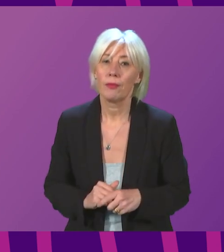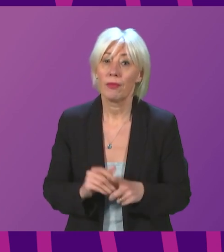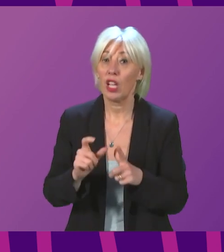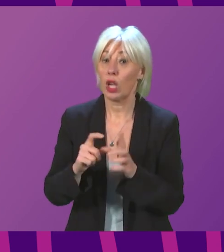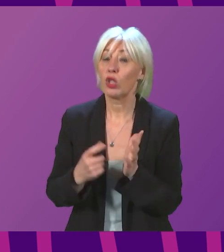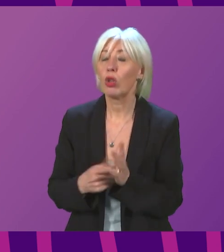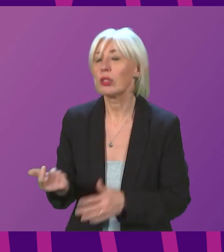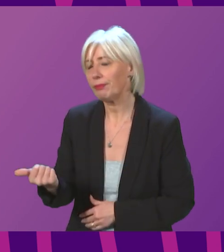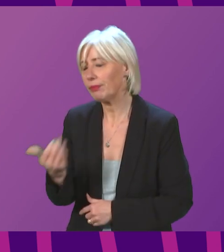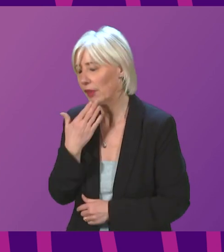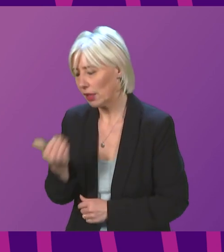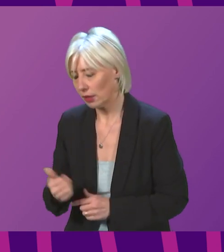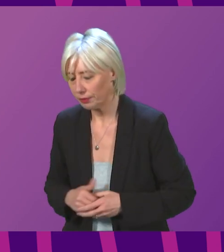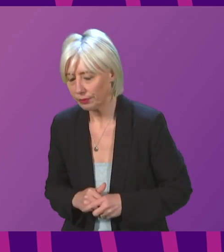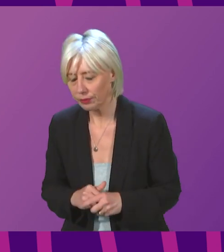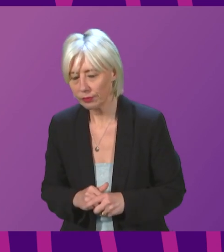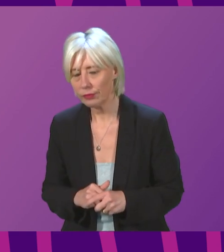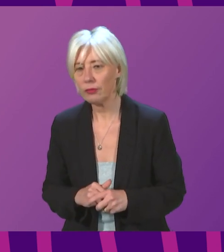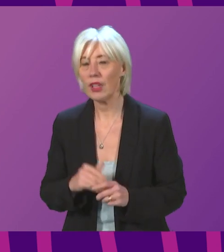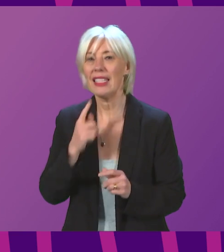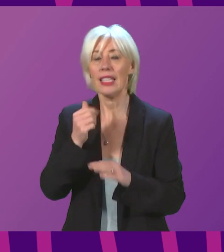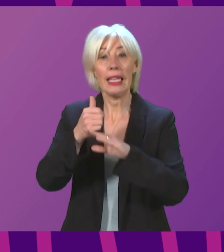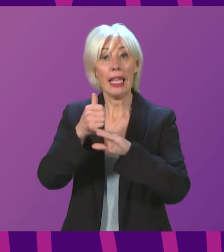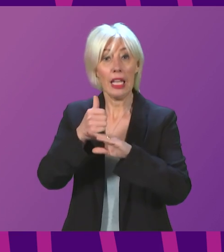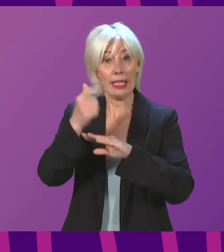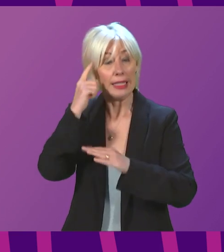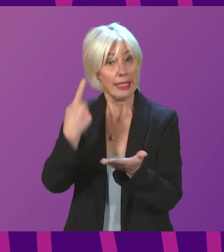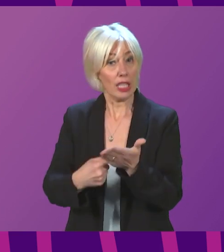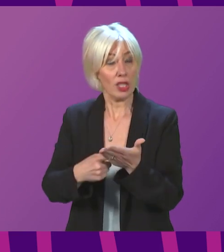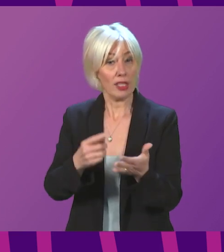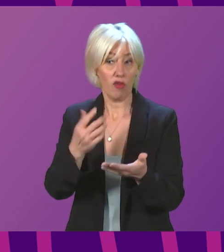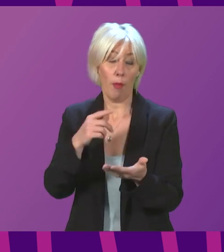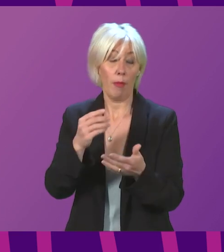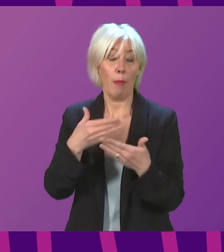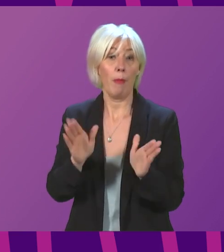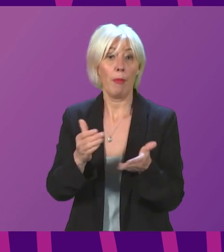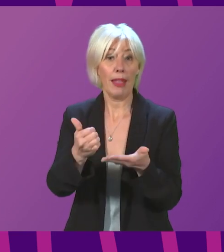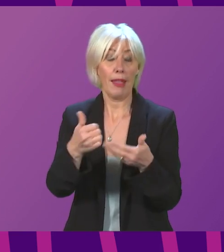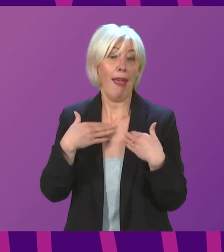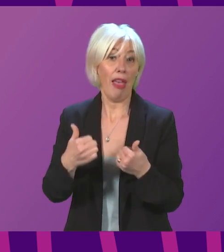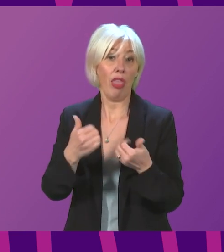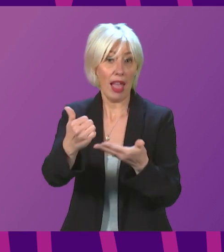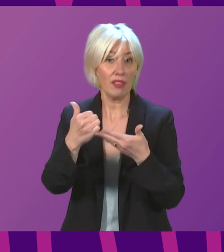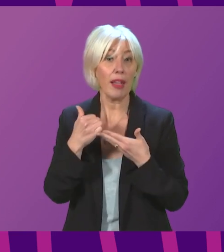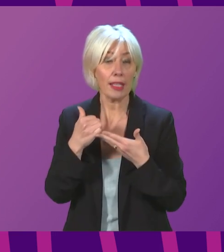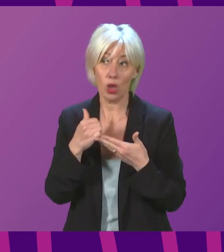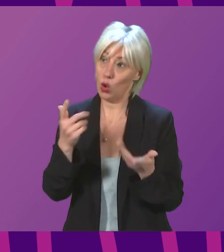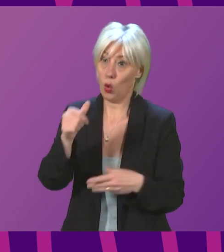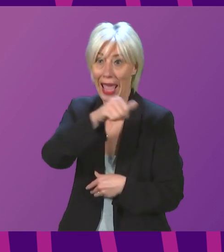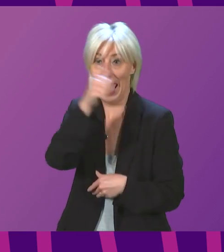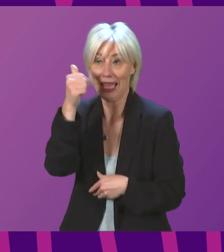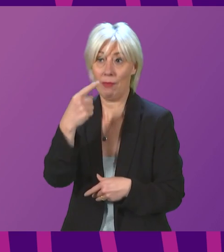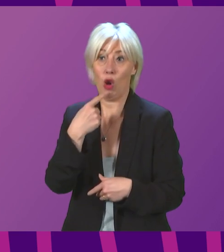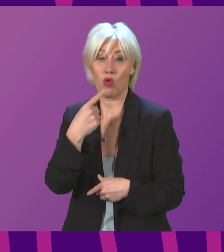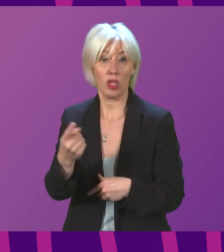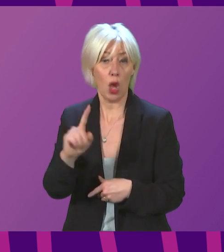Thank you, President and Officer. The First Minister has just said she is basing her decisions on public health advice. So let us look at what experts in public health